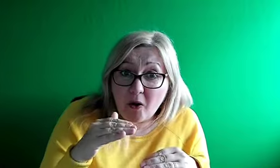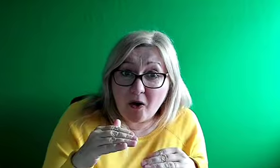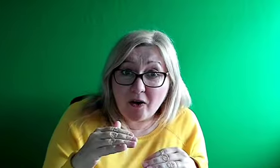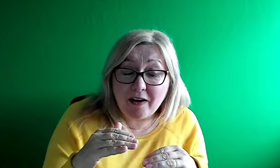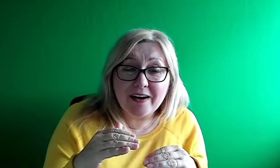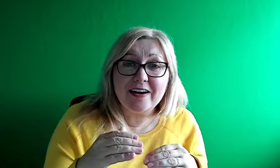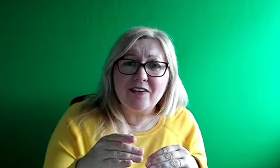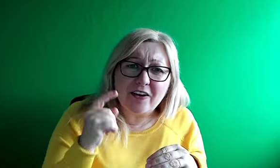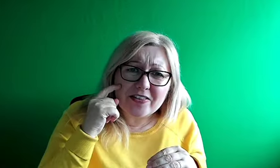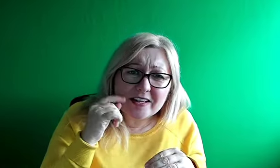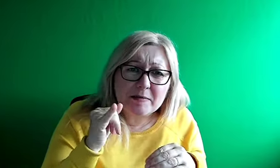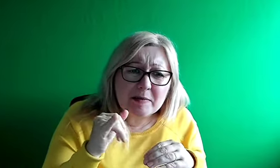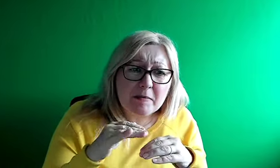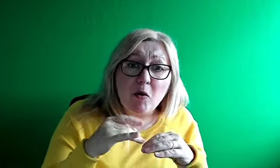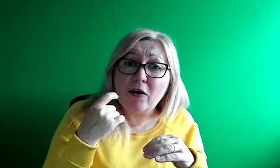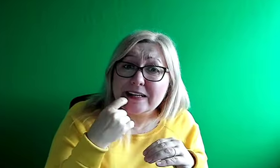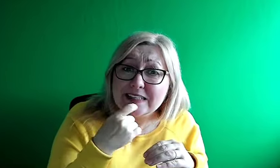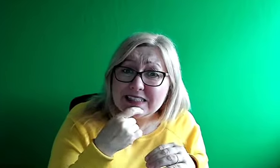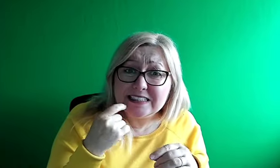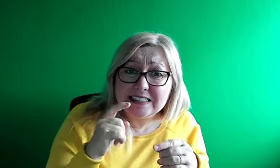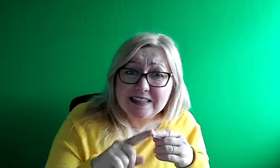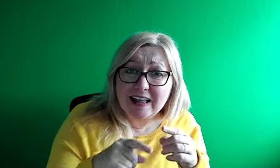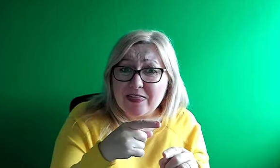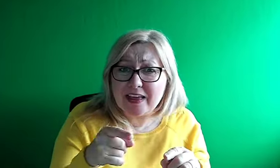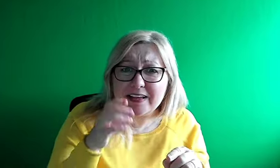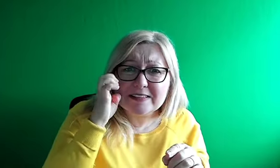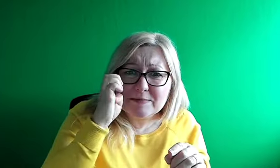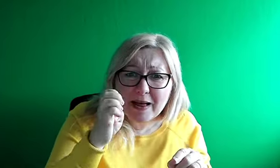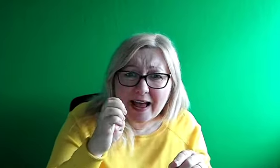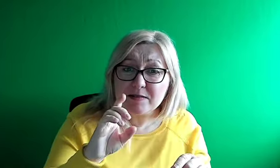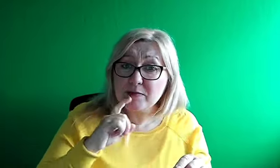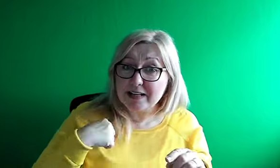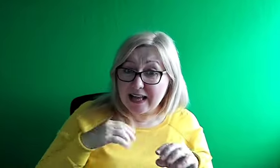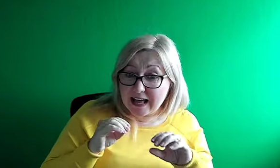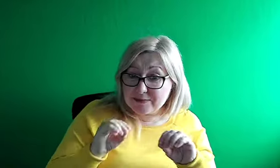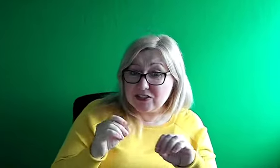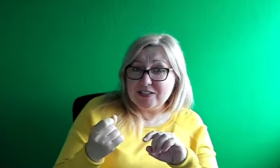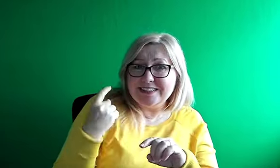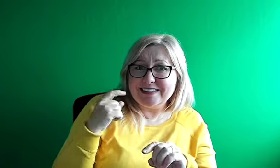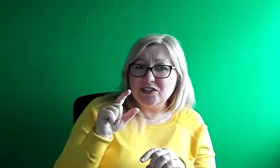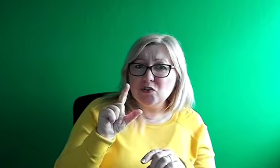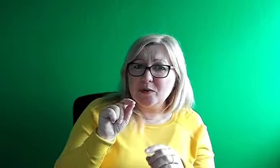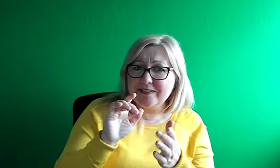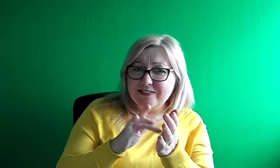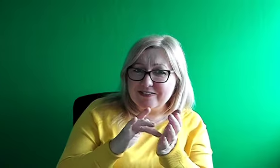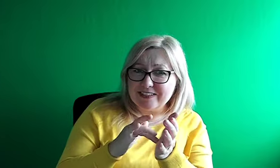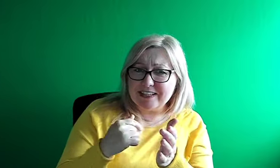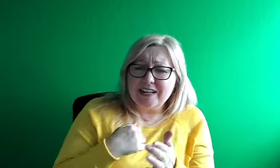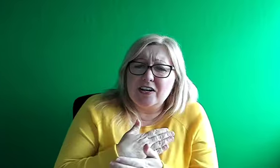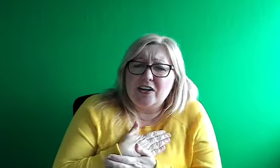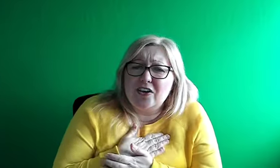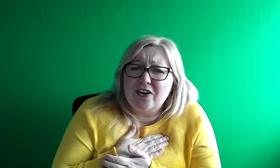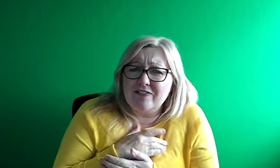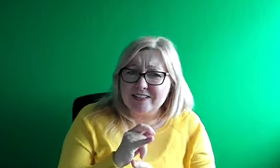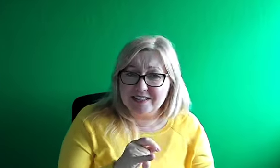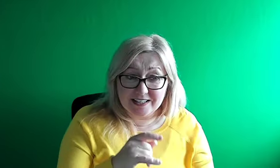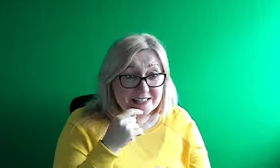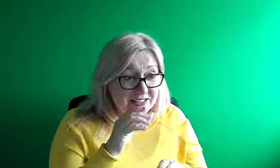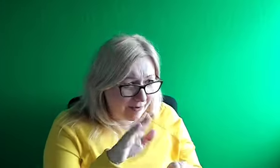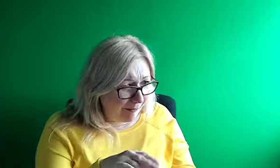yeah, I just love my child, I love the language. I can sense that, and I love your passion, why did you, why did you, and that sounds like a strange way of asking